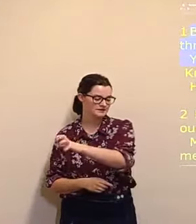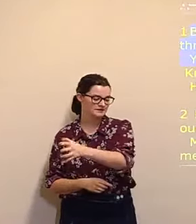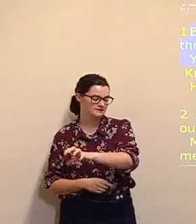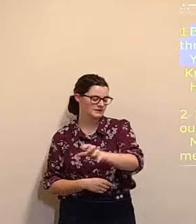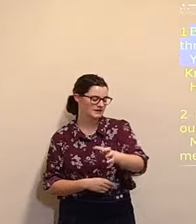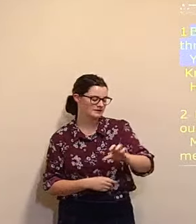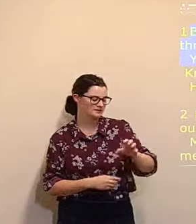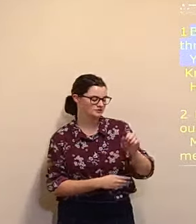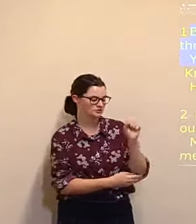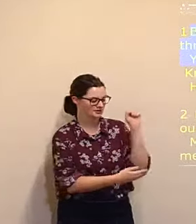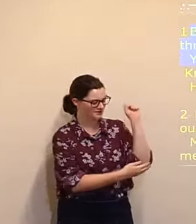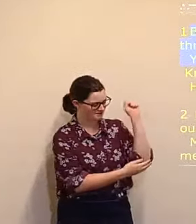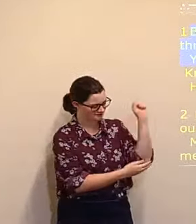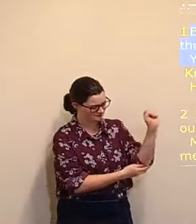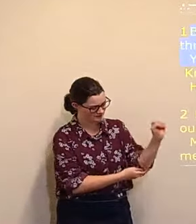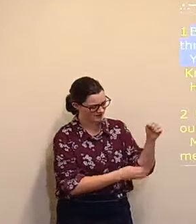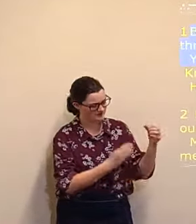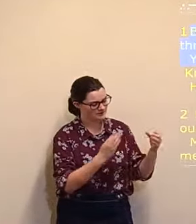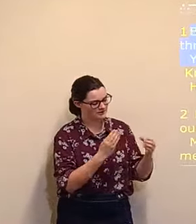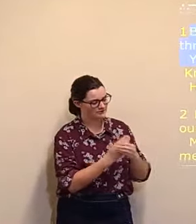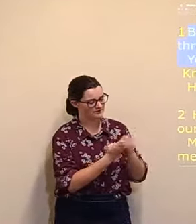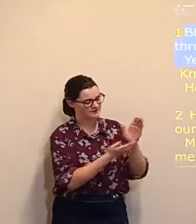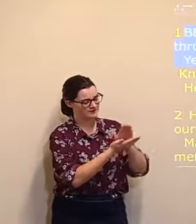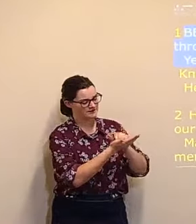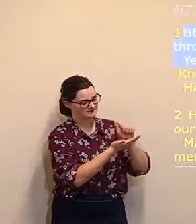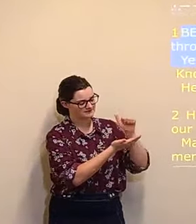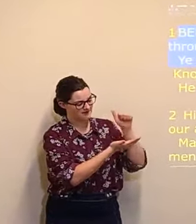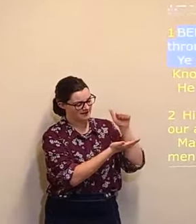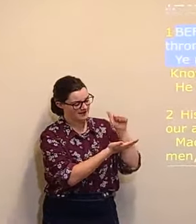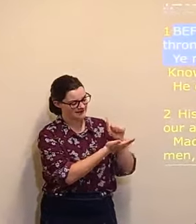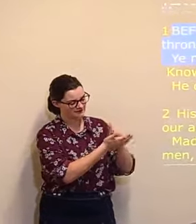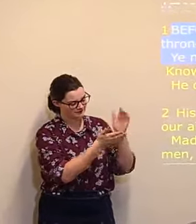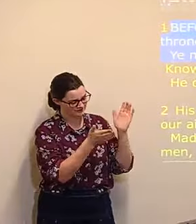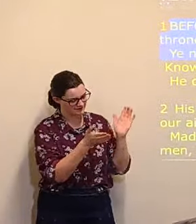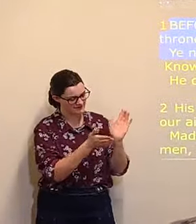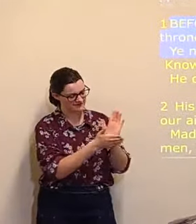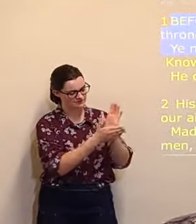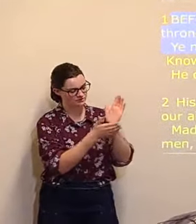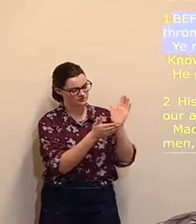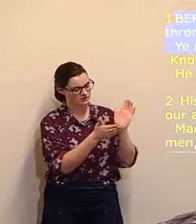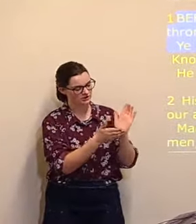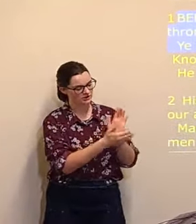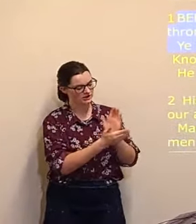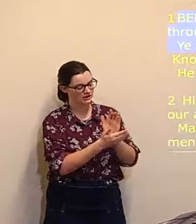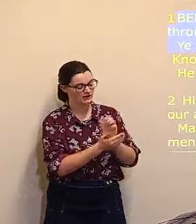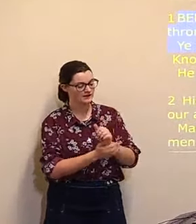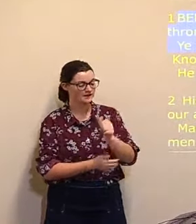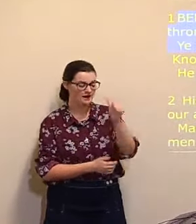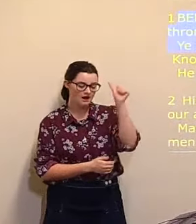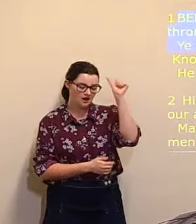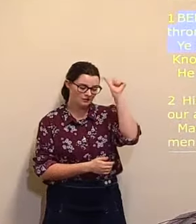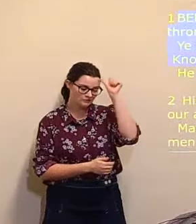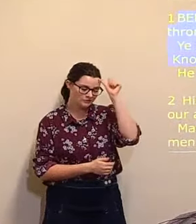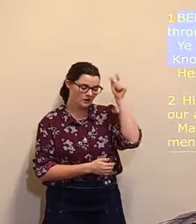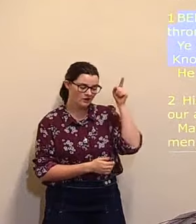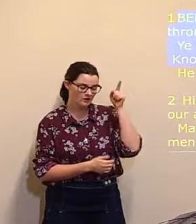may show the that not in joy. Know